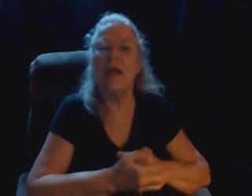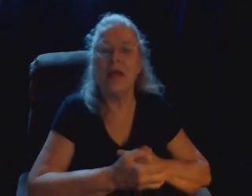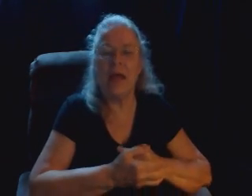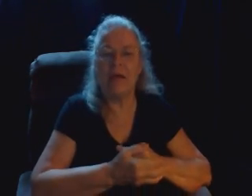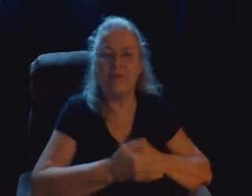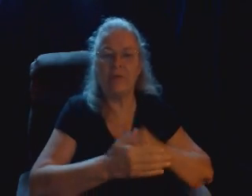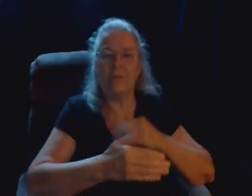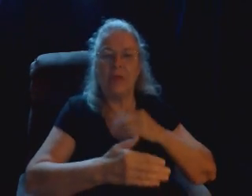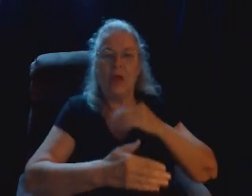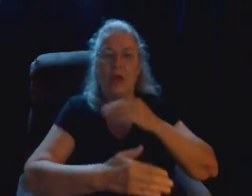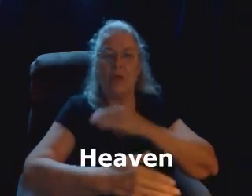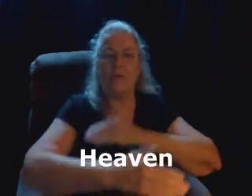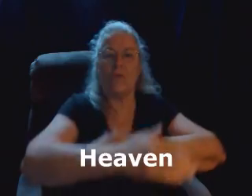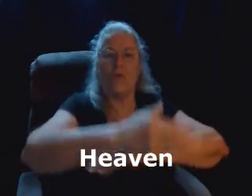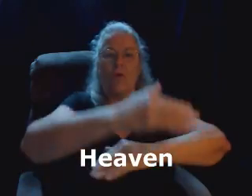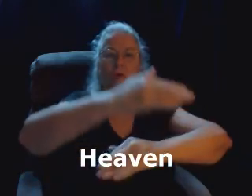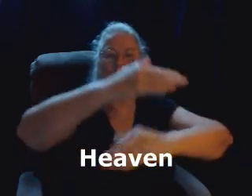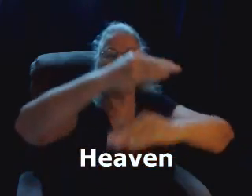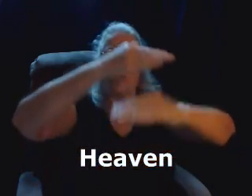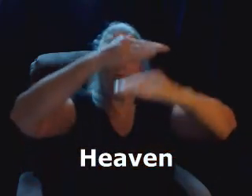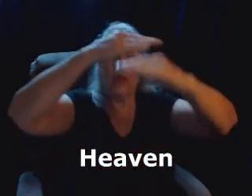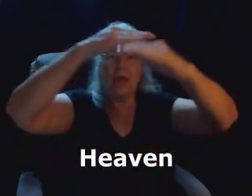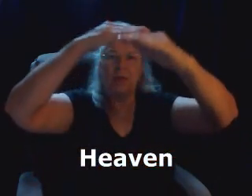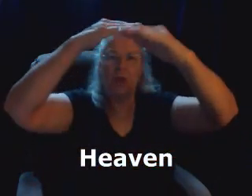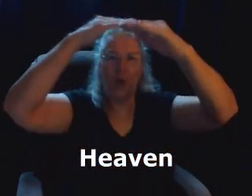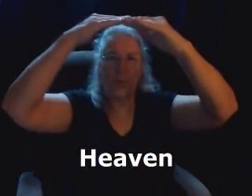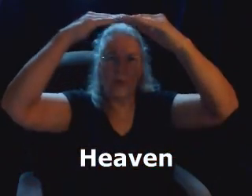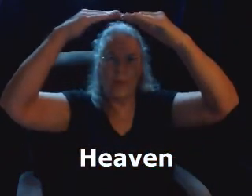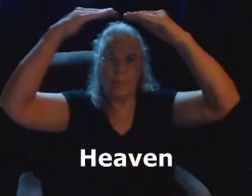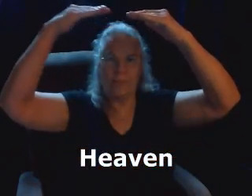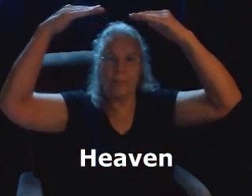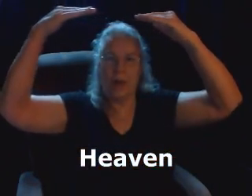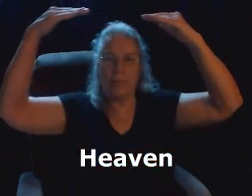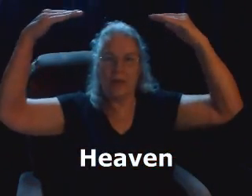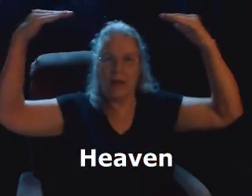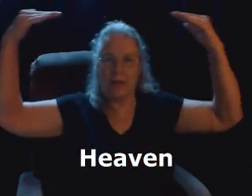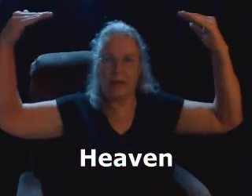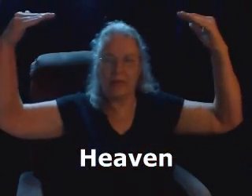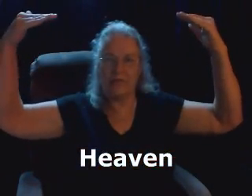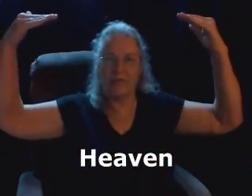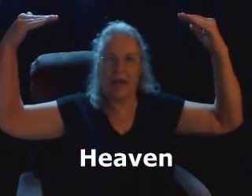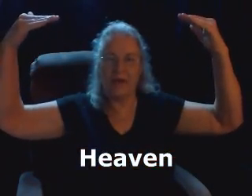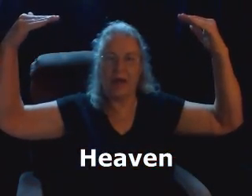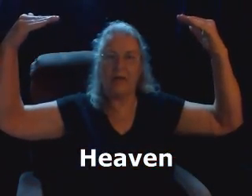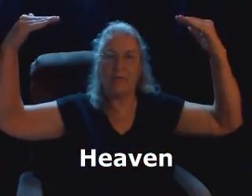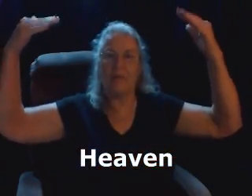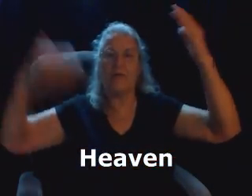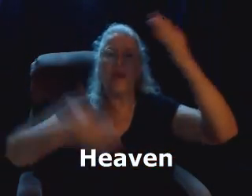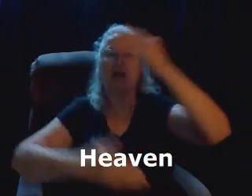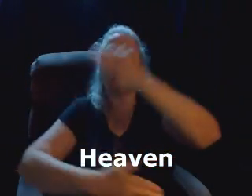Heaven. Roll. Both hands open up. Palm down and then flatten out above your head.